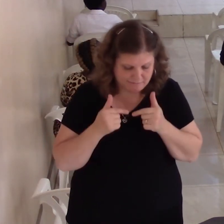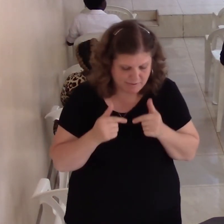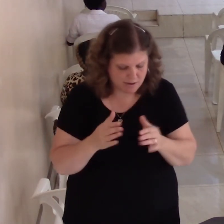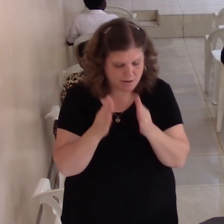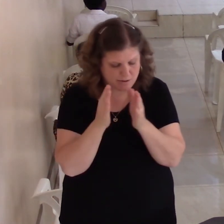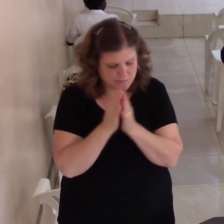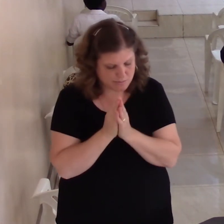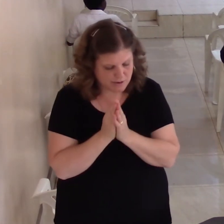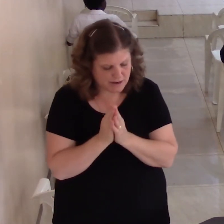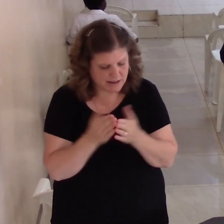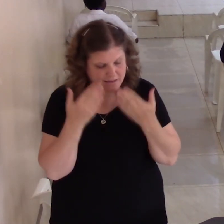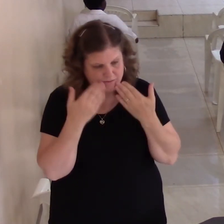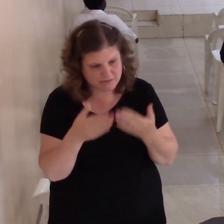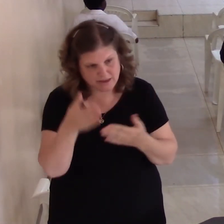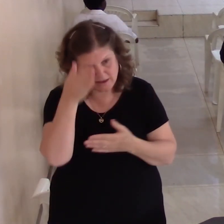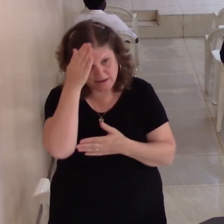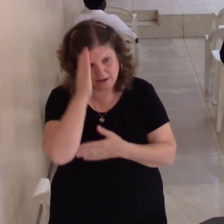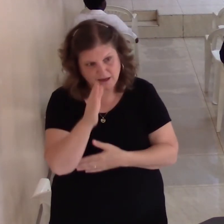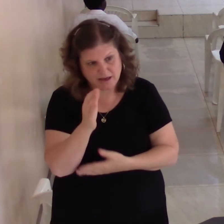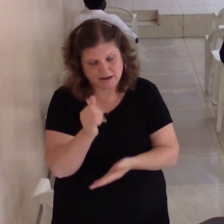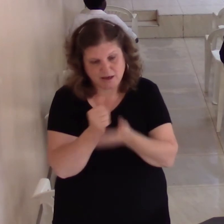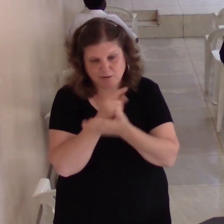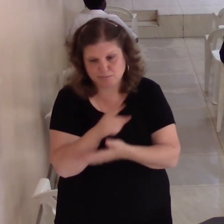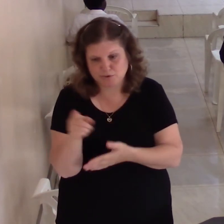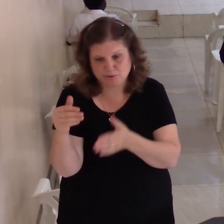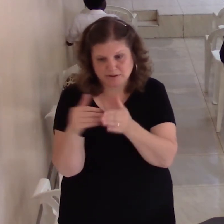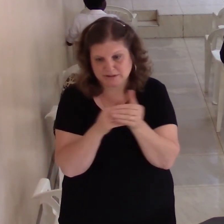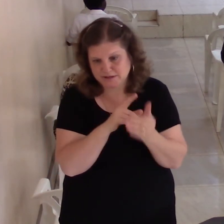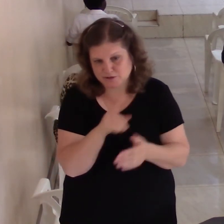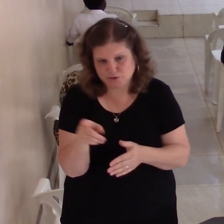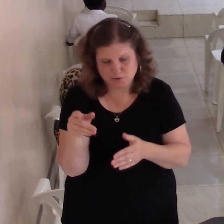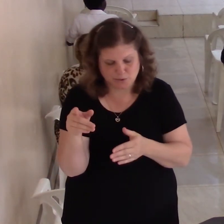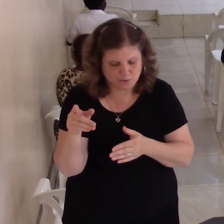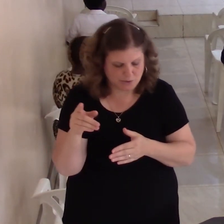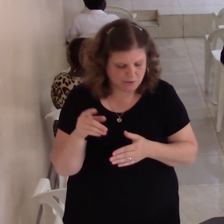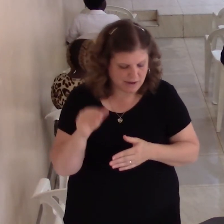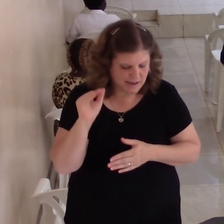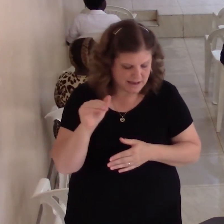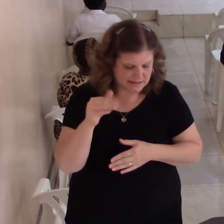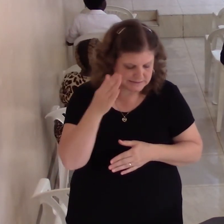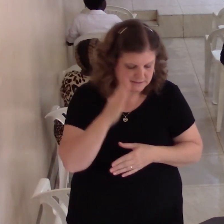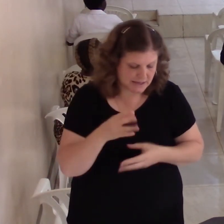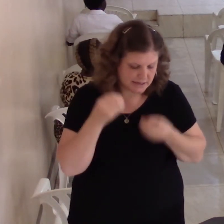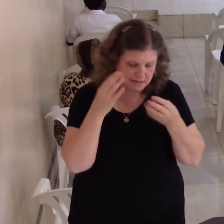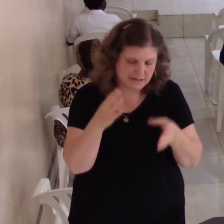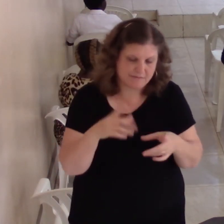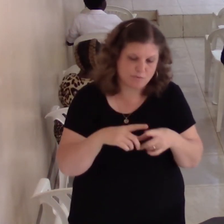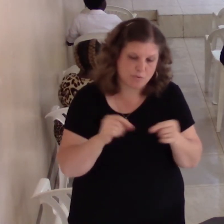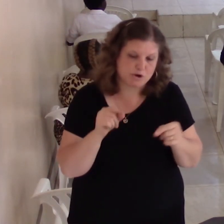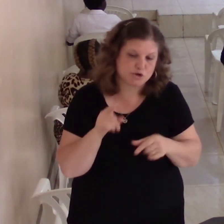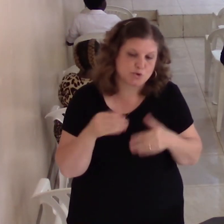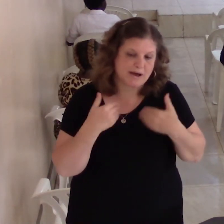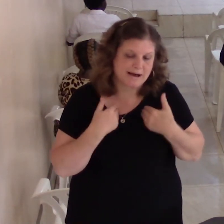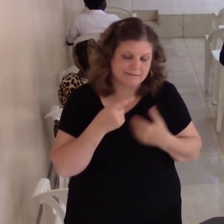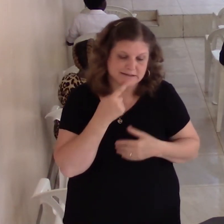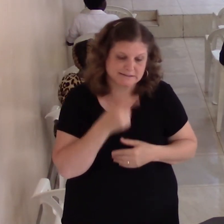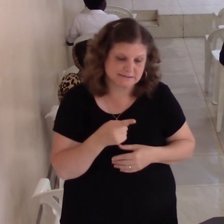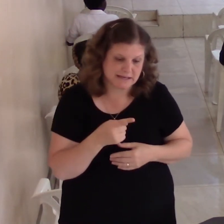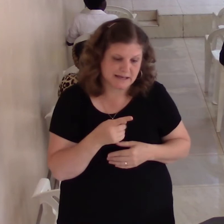he's here to help you to lead you to guide you and ask God give me the words you have to say help me to do this in the right way and